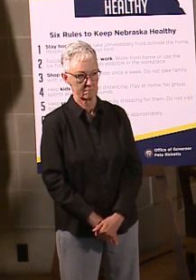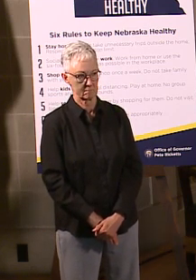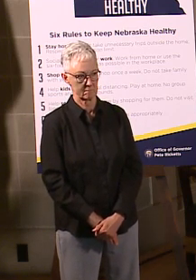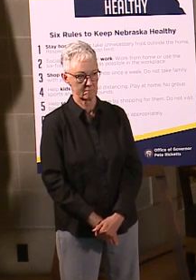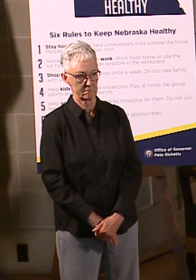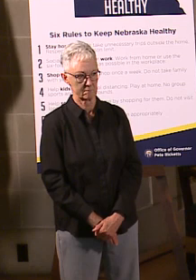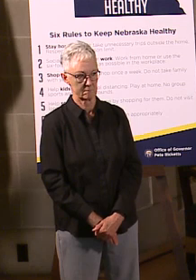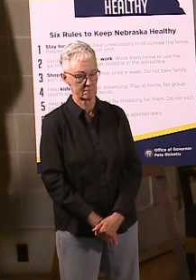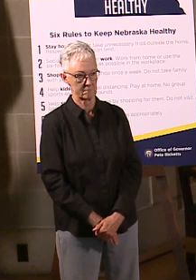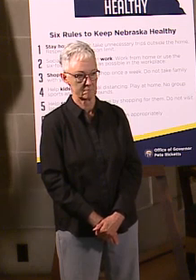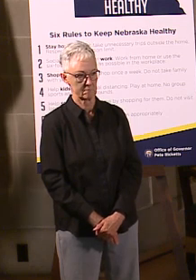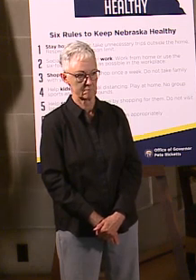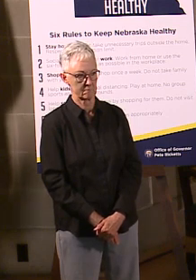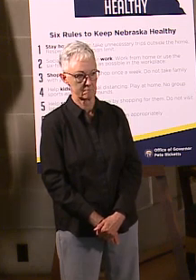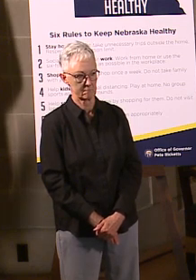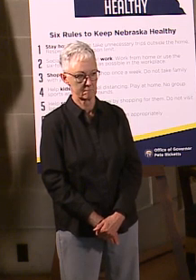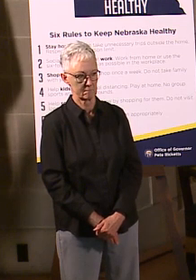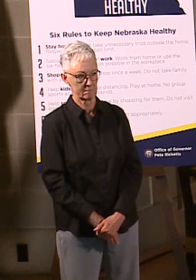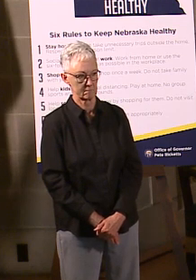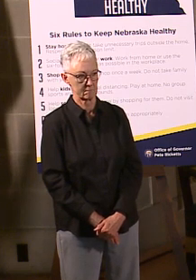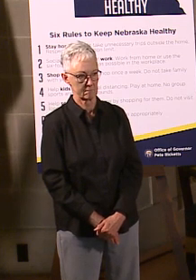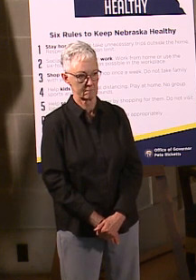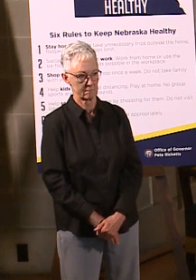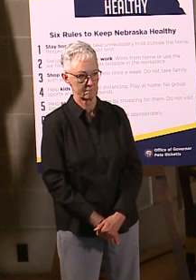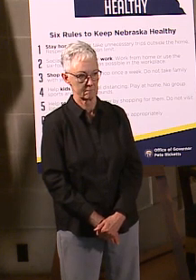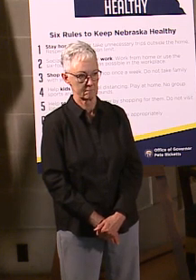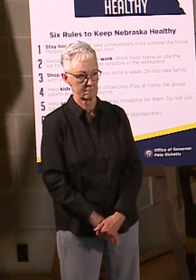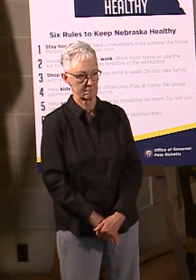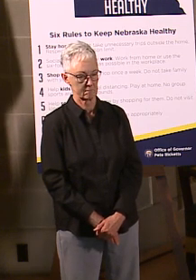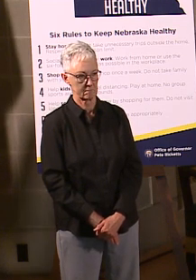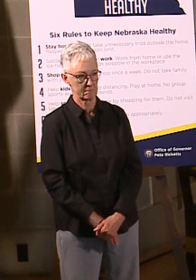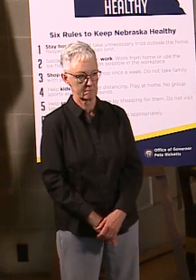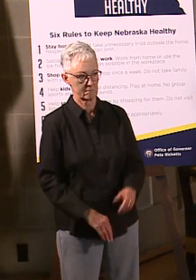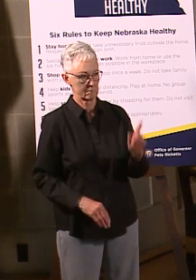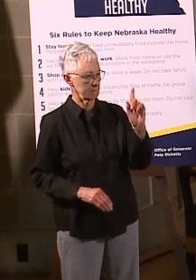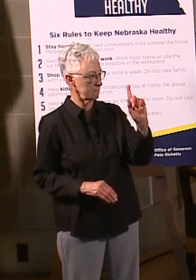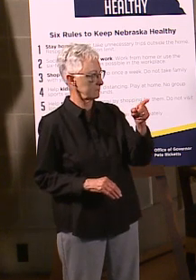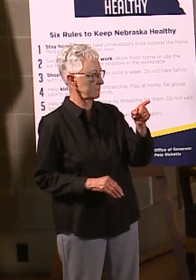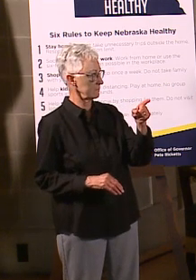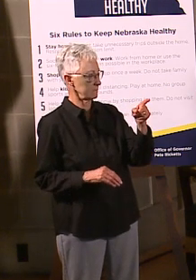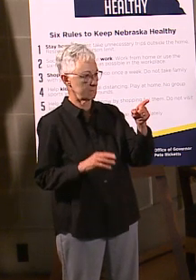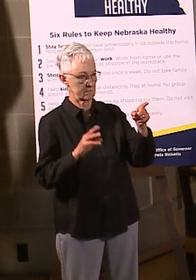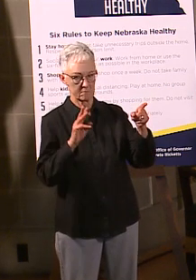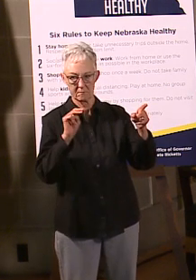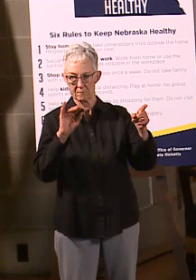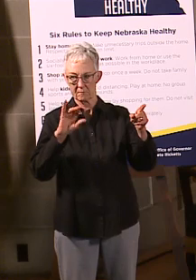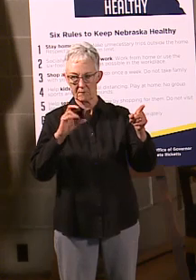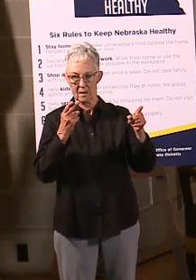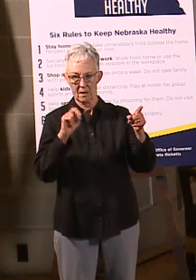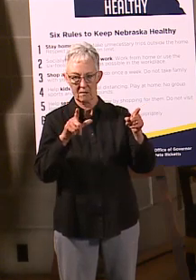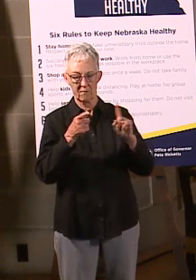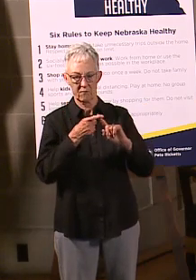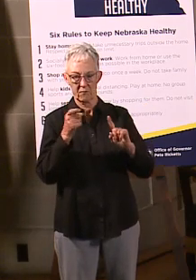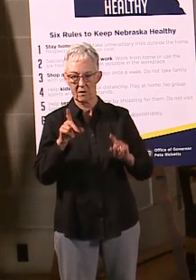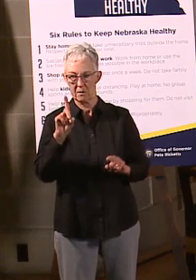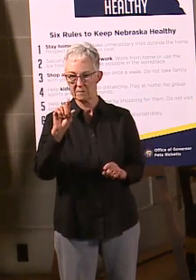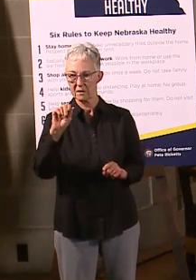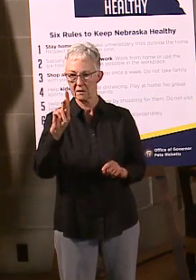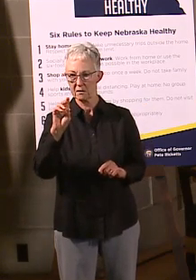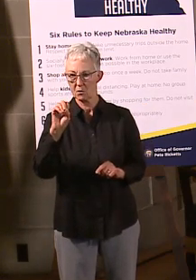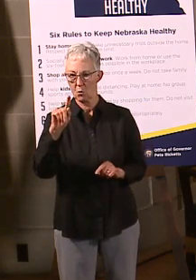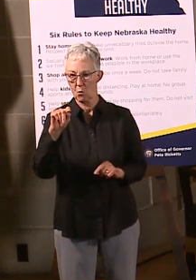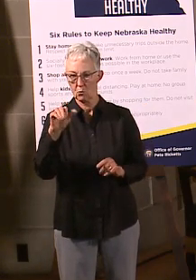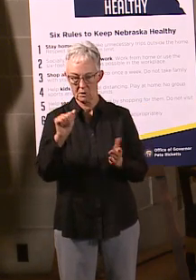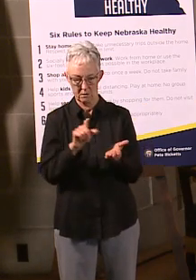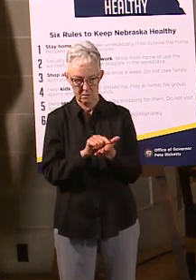on rates of positive tests to keep the community updated? I'm sorry, Michael? From the Dakota County Star. From the Dakota County Star says,